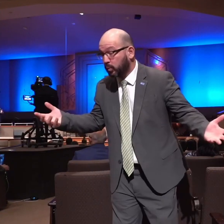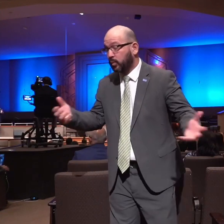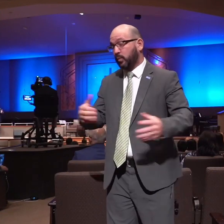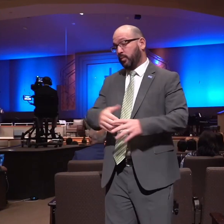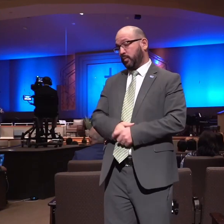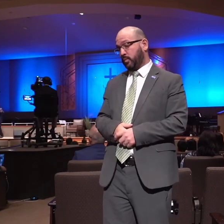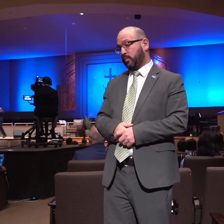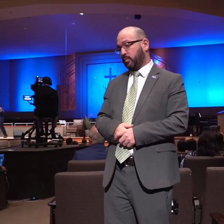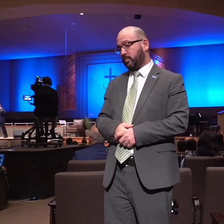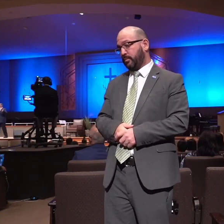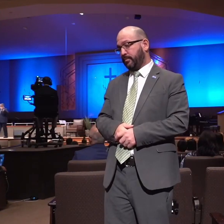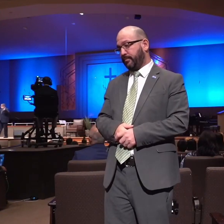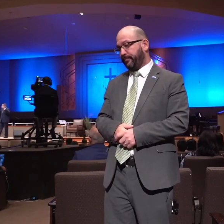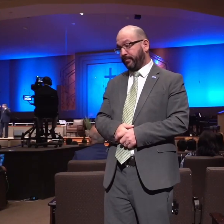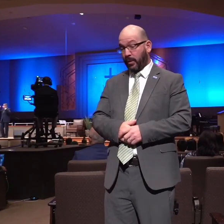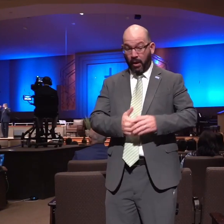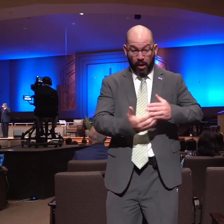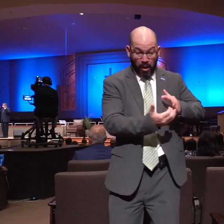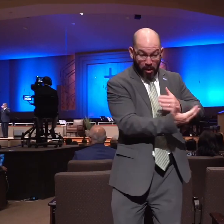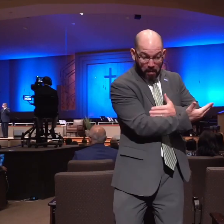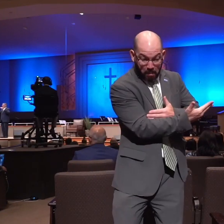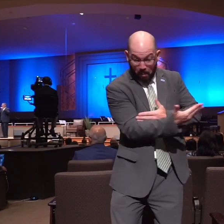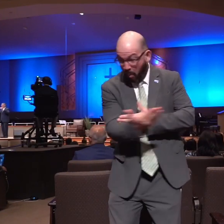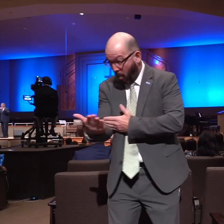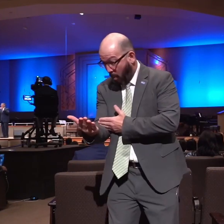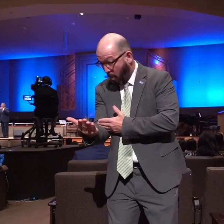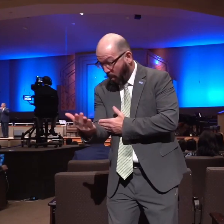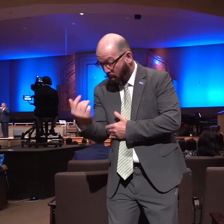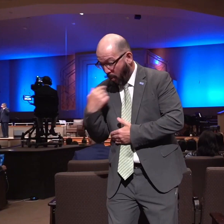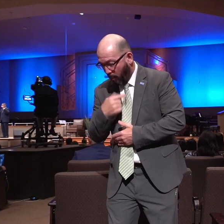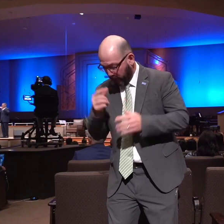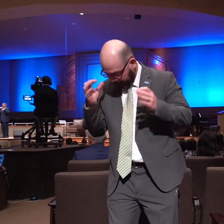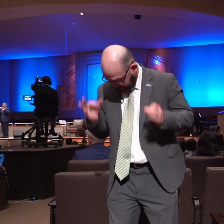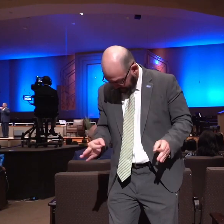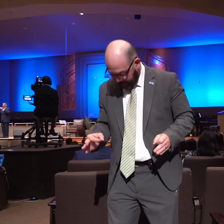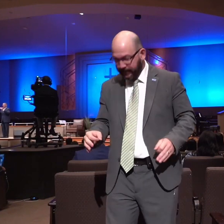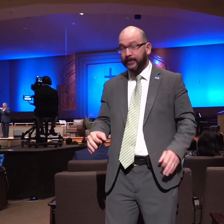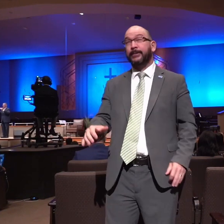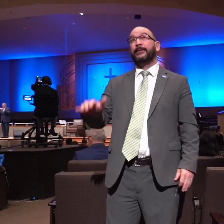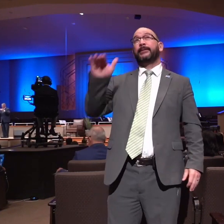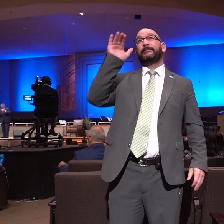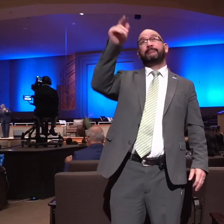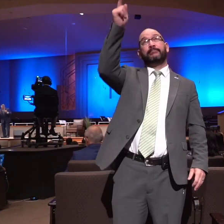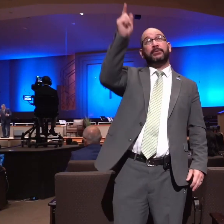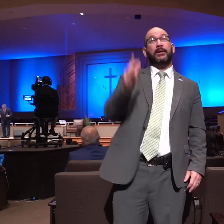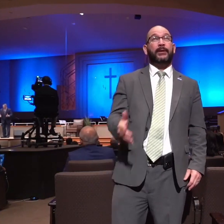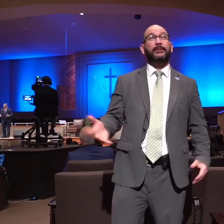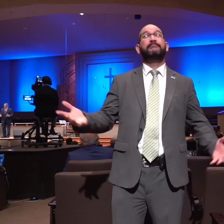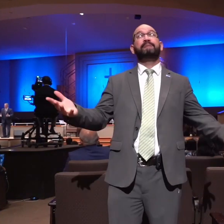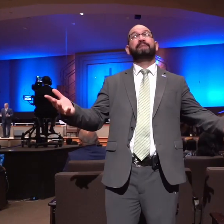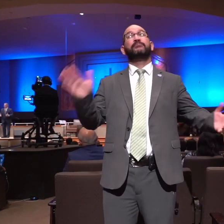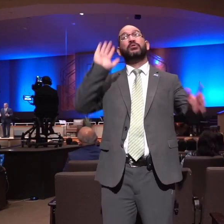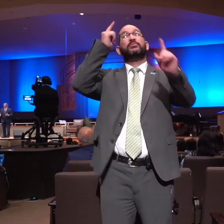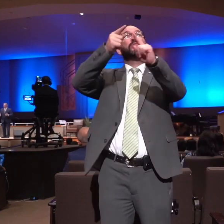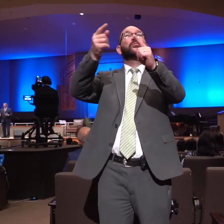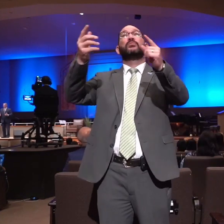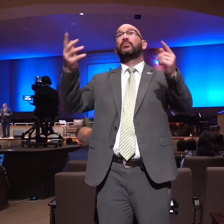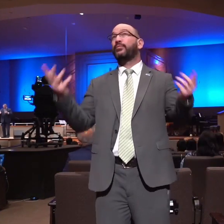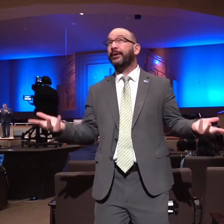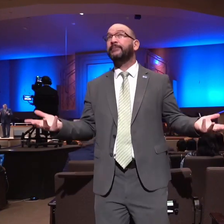every morning are we intentionally saying all right god back to your purpose back to why you